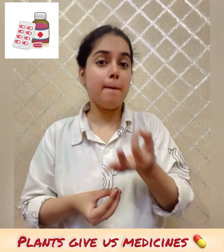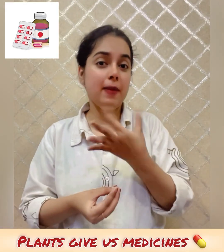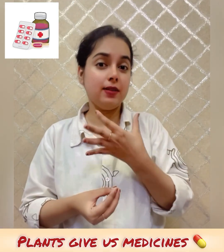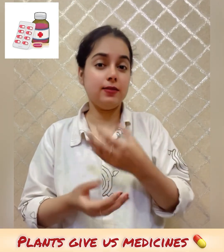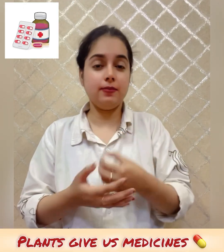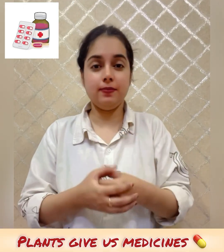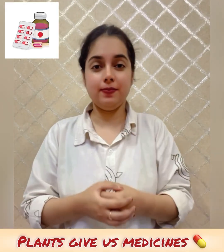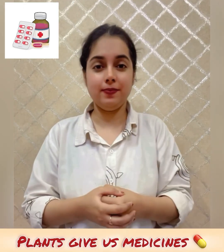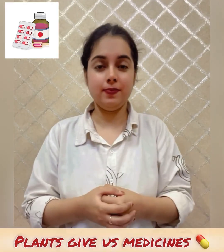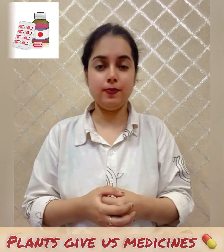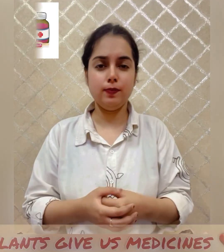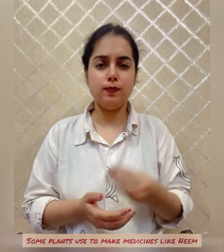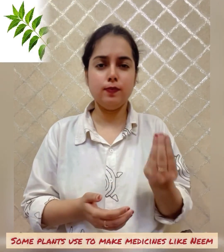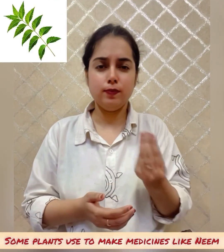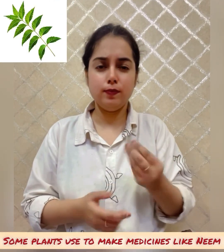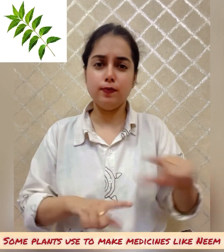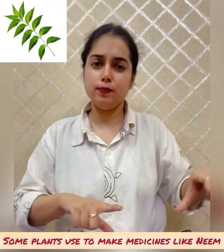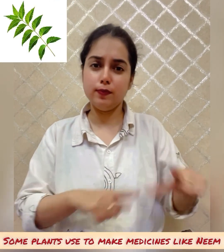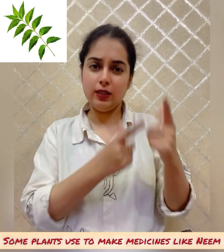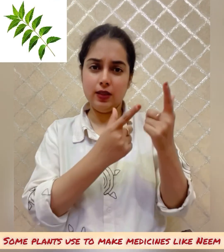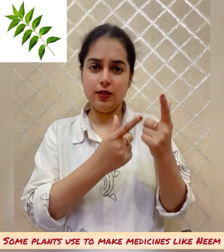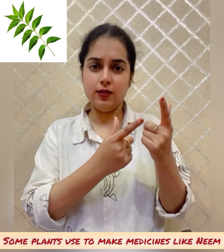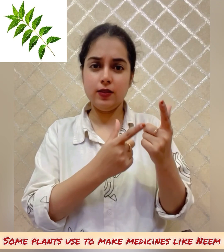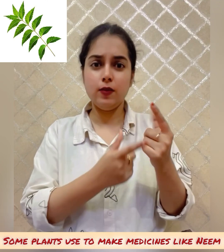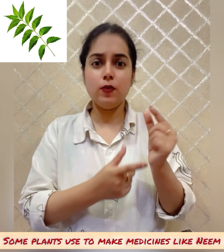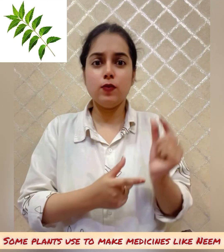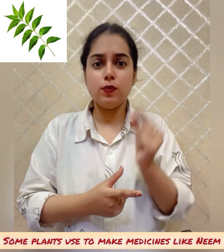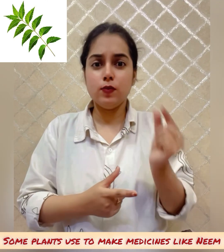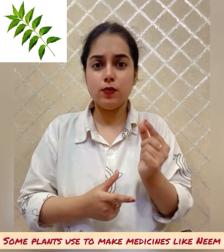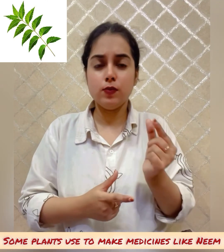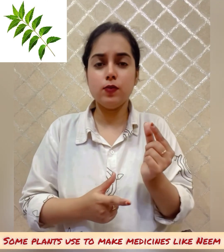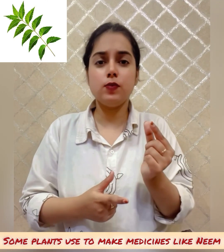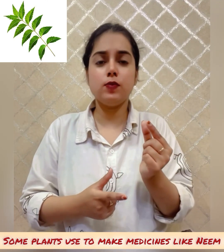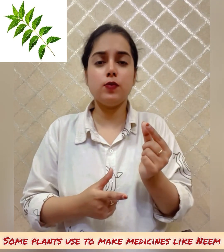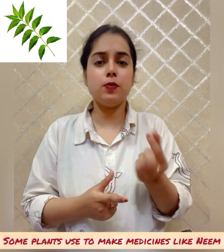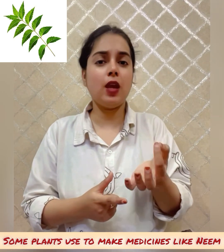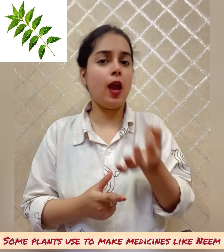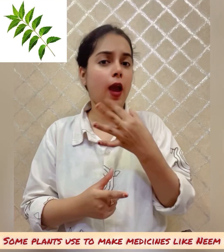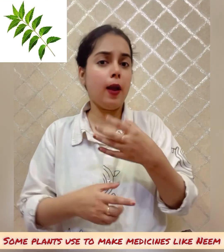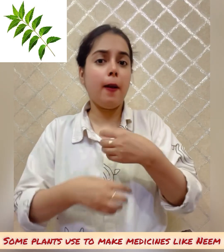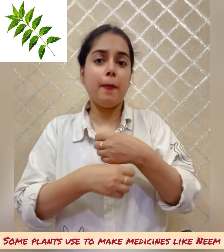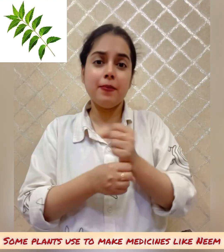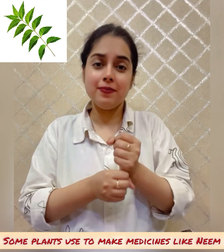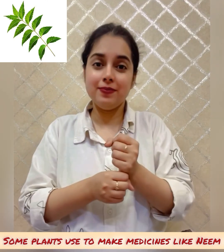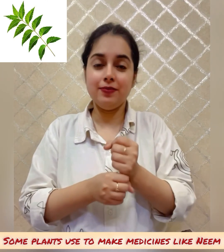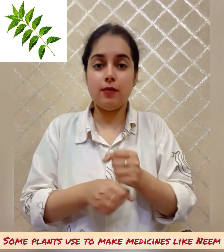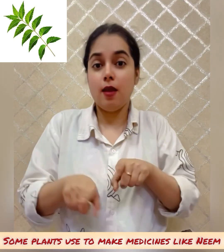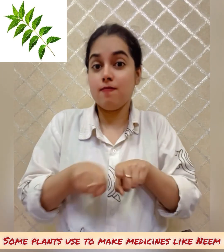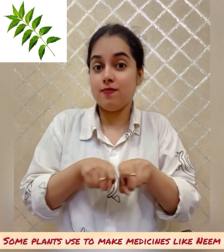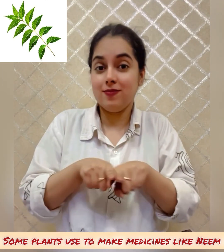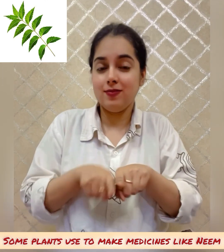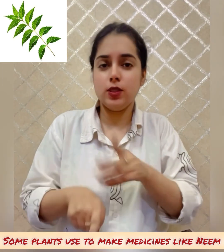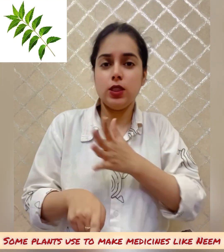medicines. Some plants used to make medicines like